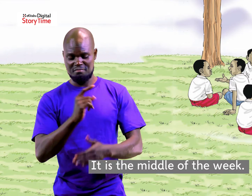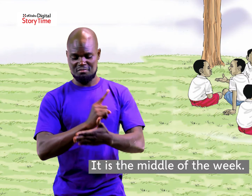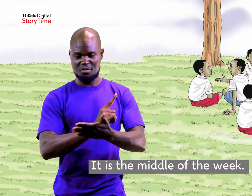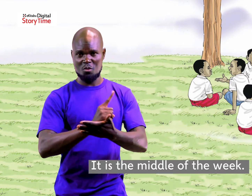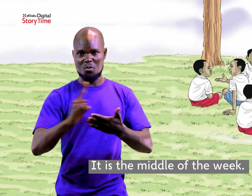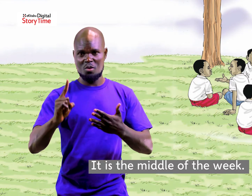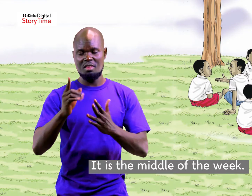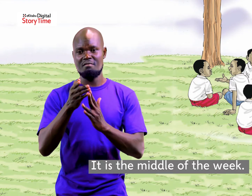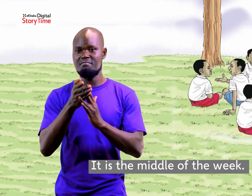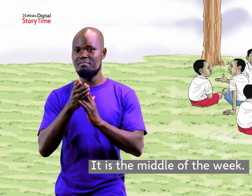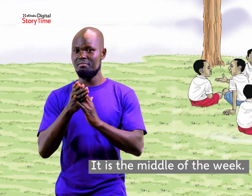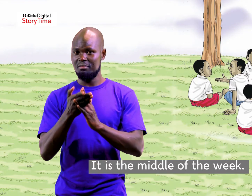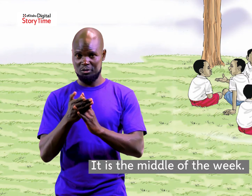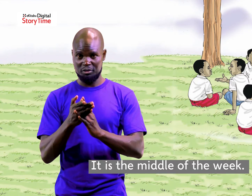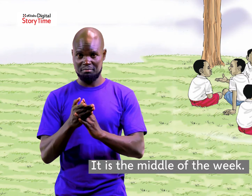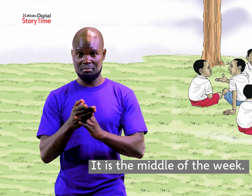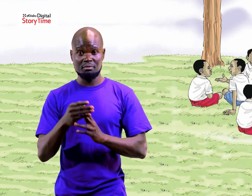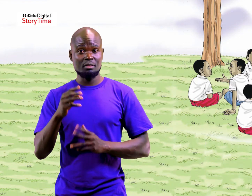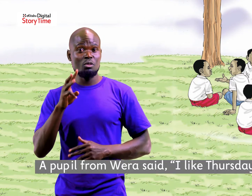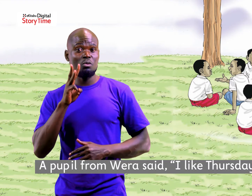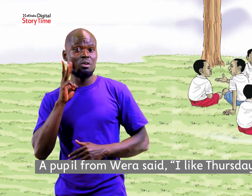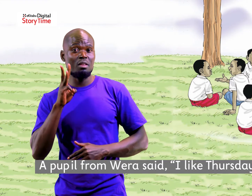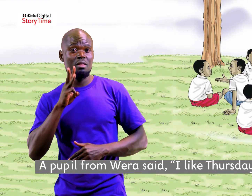It is in the middle of the week.